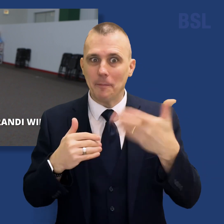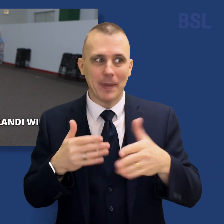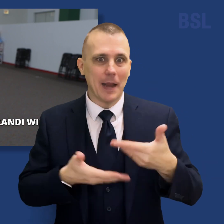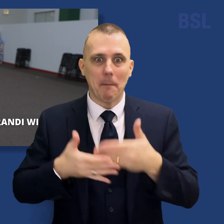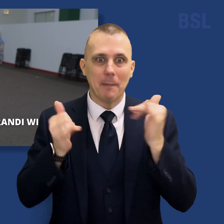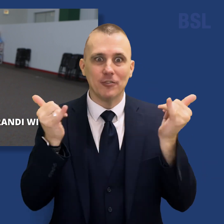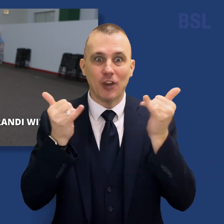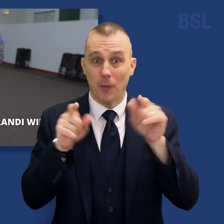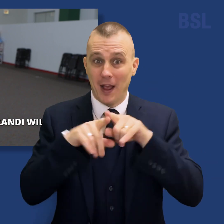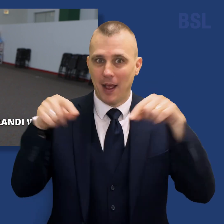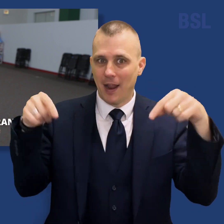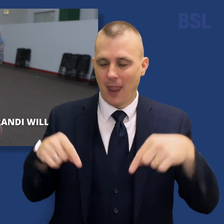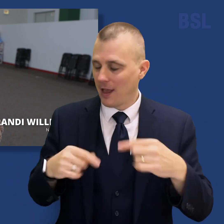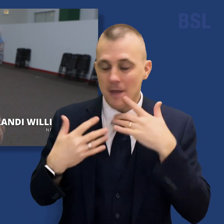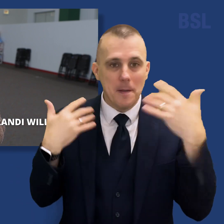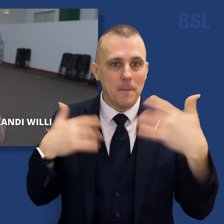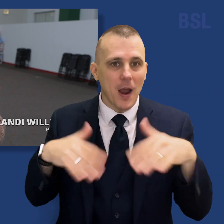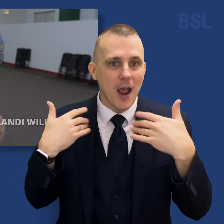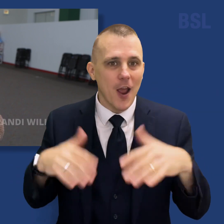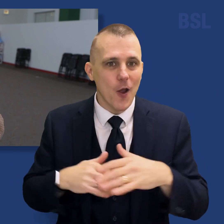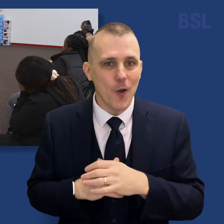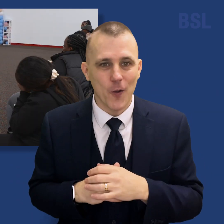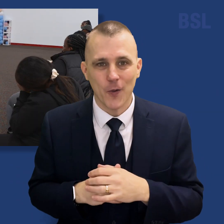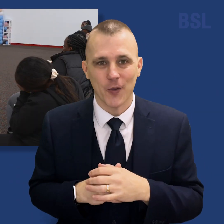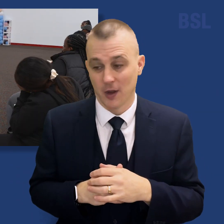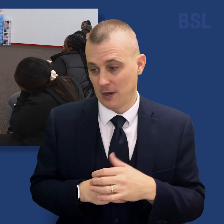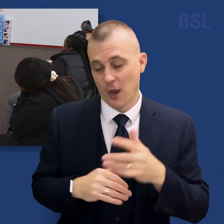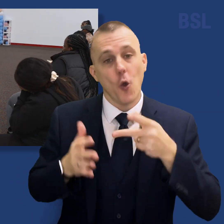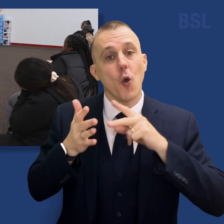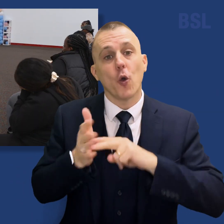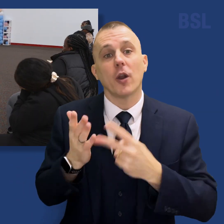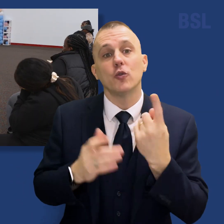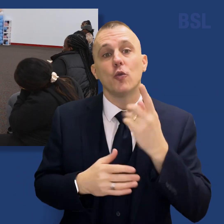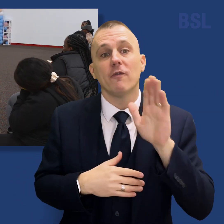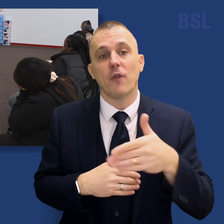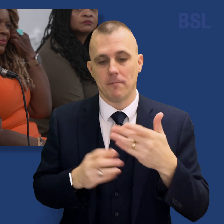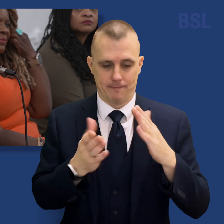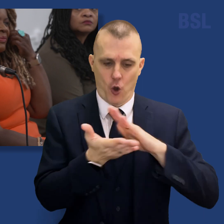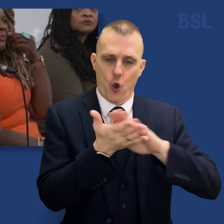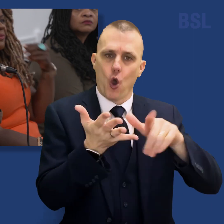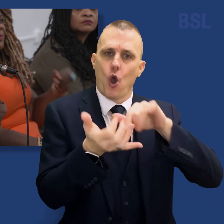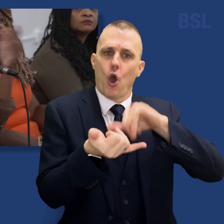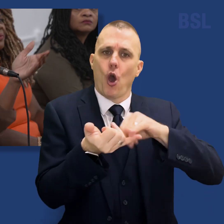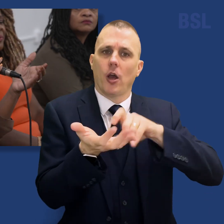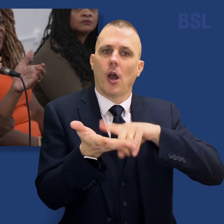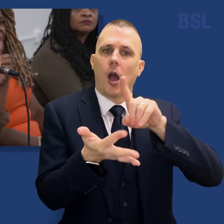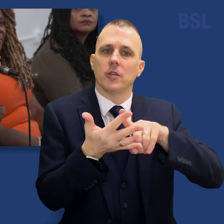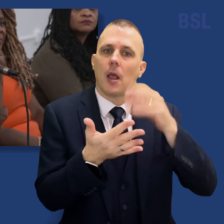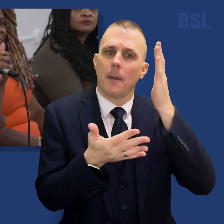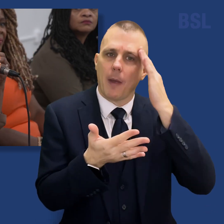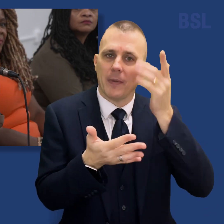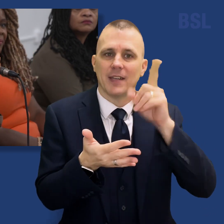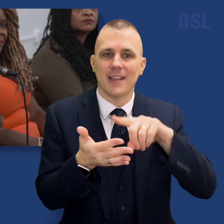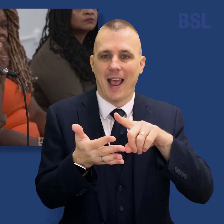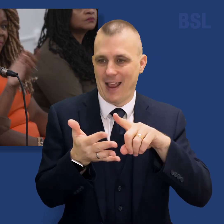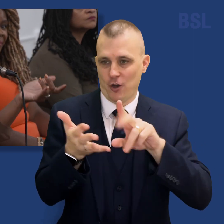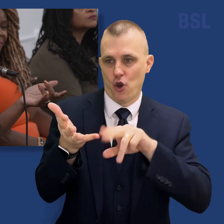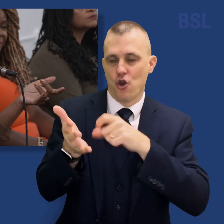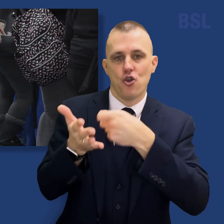this, and it was amazing. The event was organized by Hustle Mommies and the Urban Mom Collective in